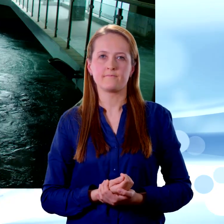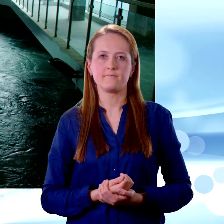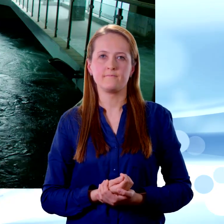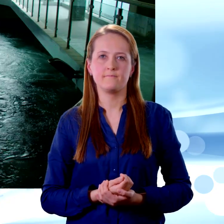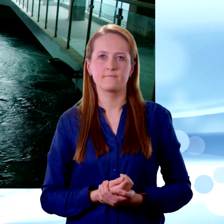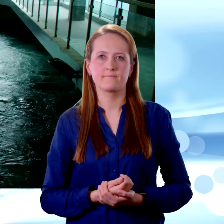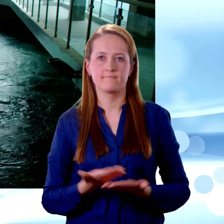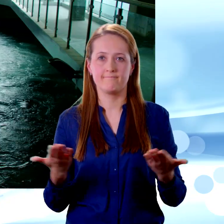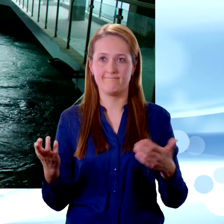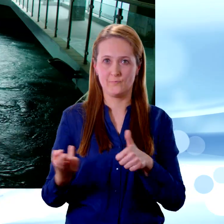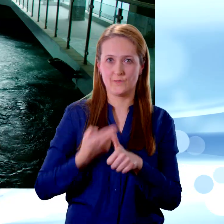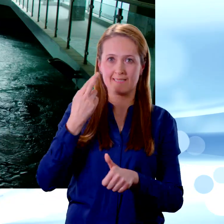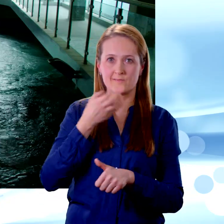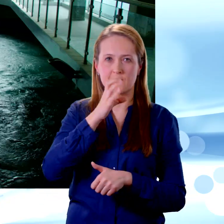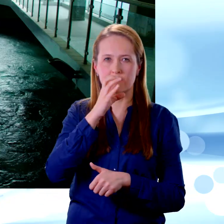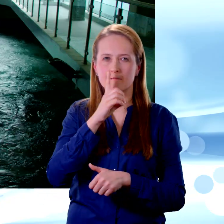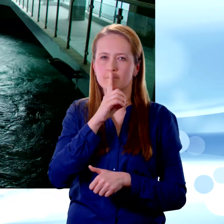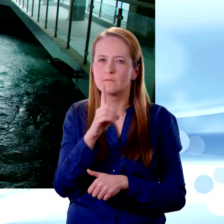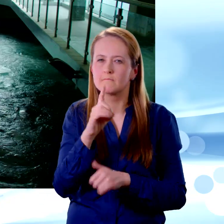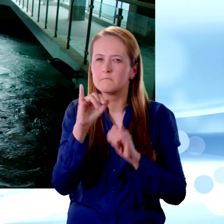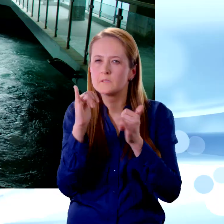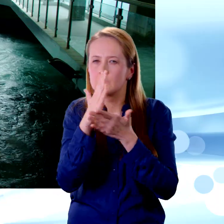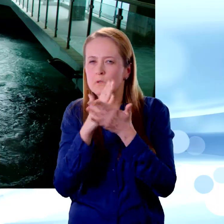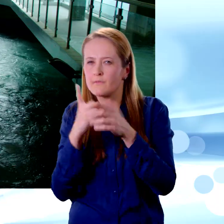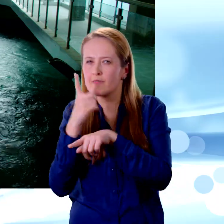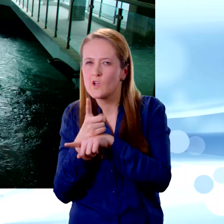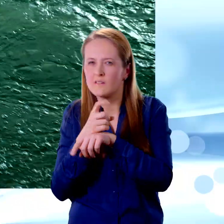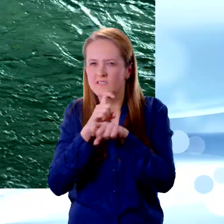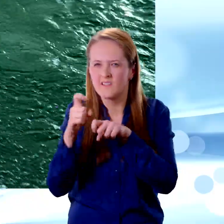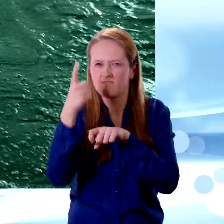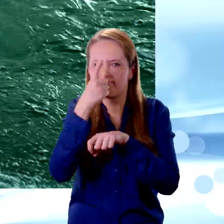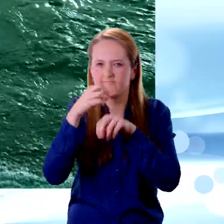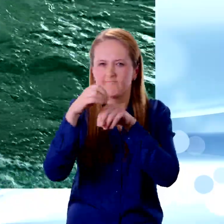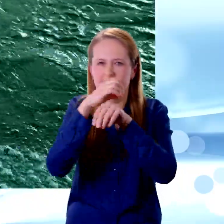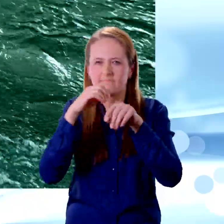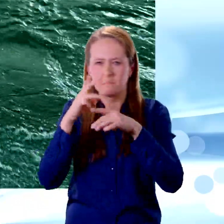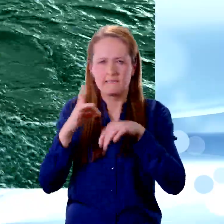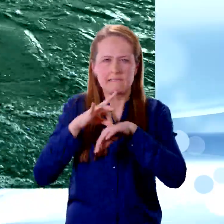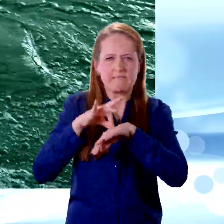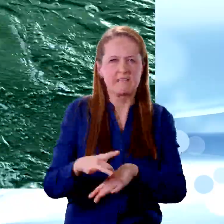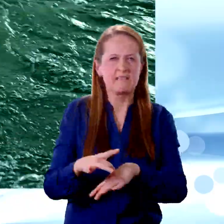The water is almost ready to drink, but it could still contain tiny microorganisms that might cause illness.